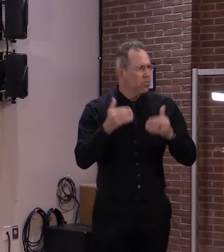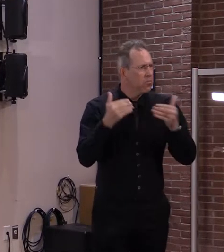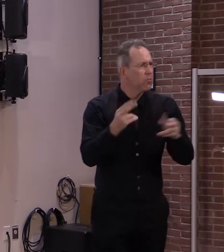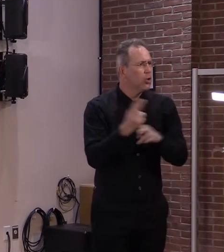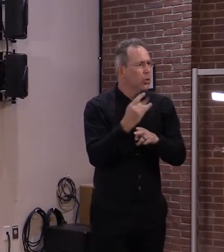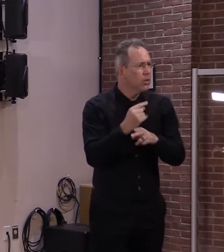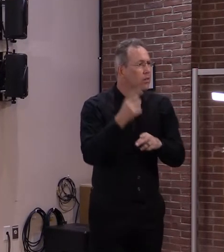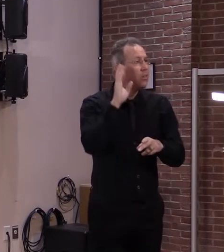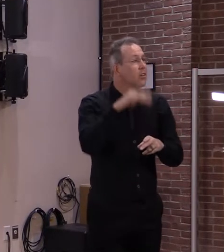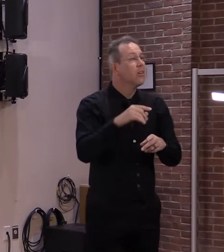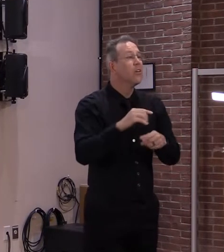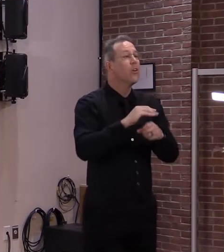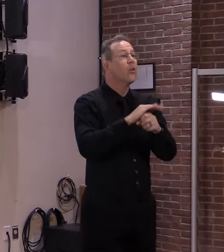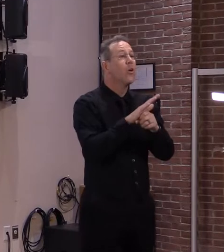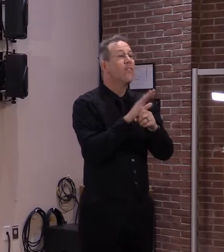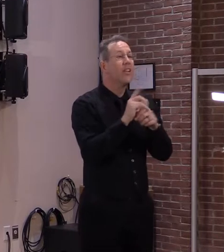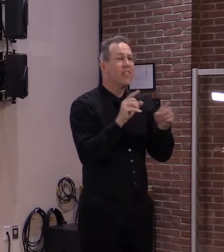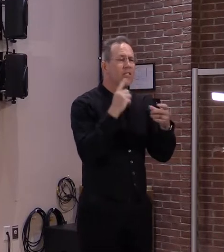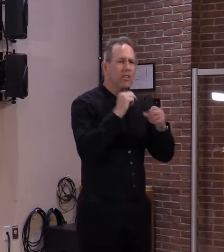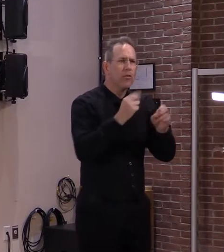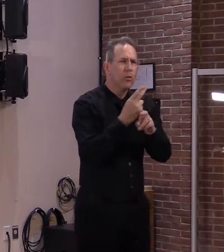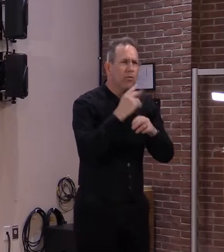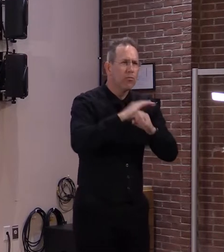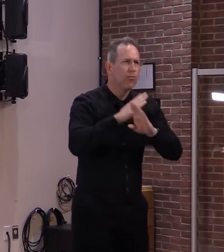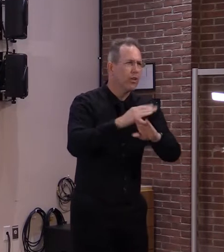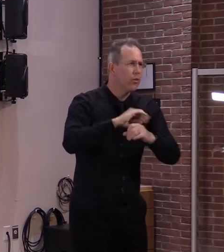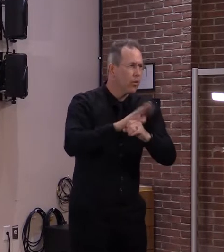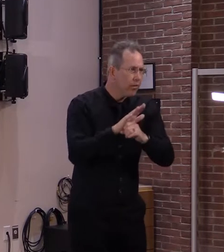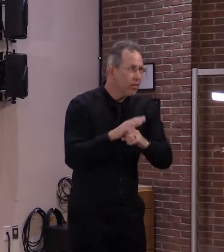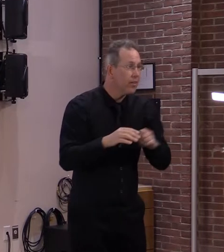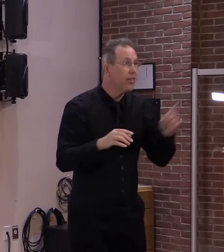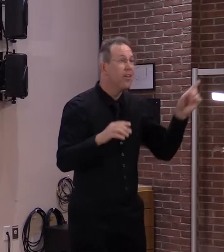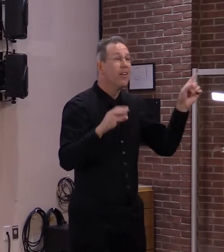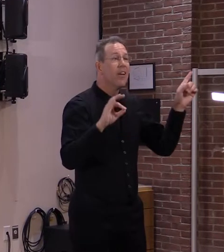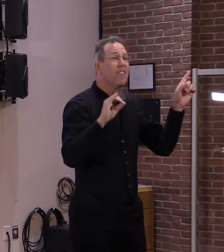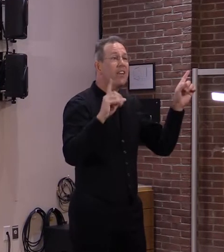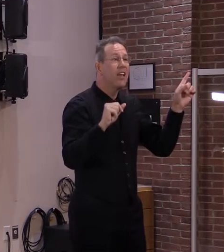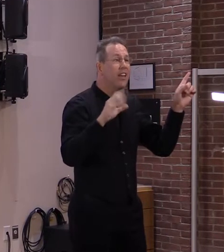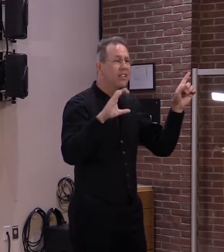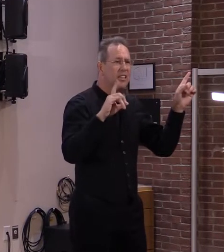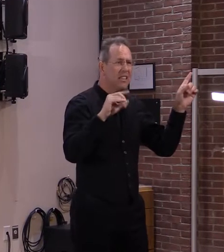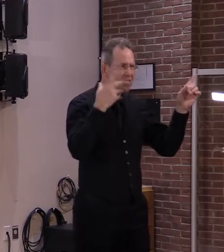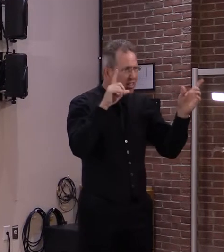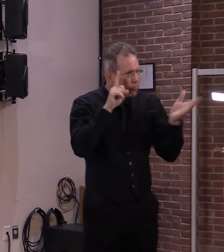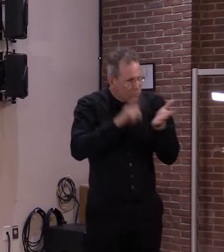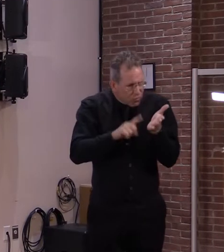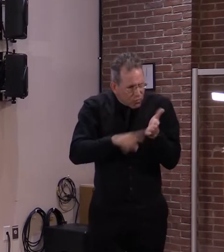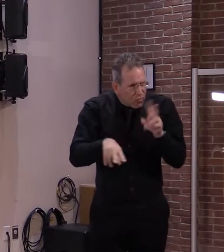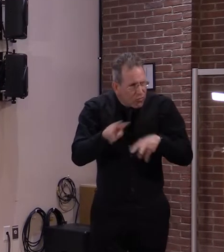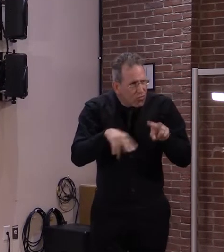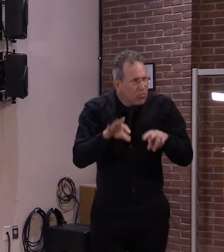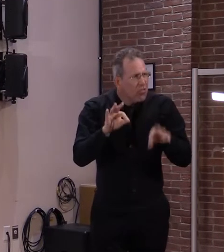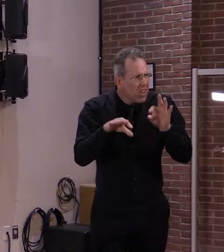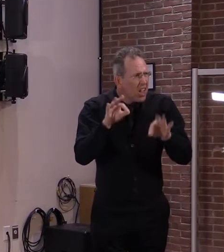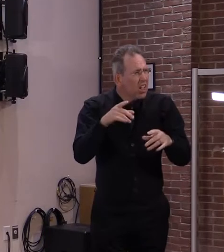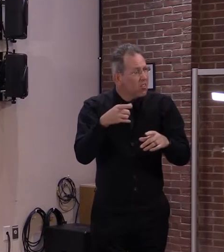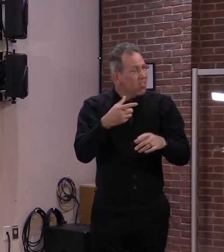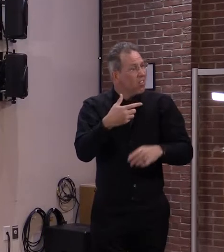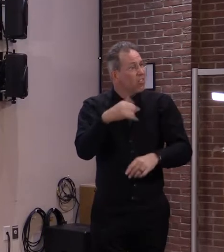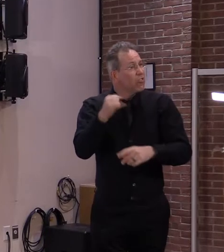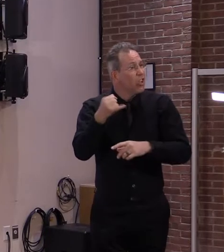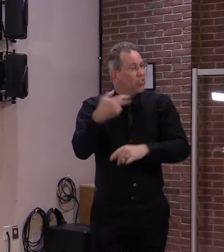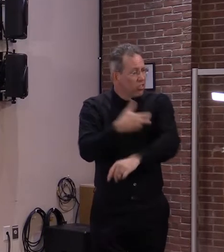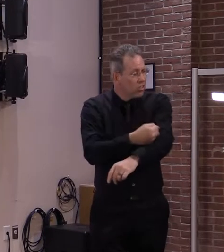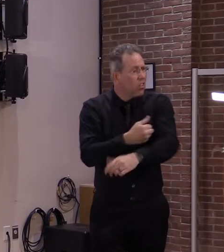determined that the available data shows that this vaccine's known and potential benefits outweigh its known